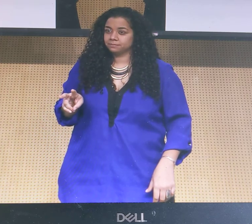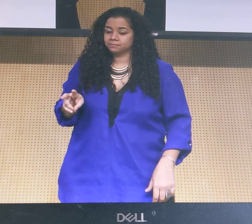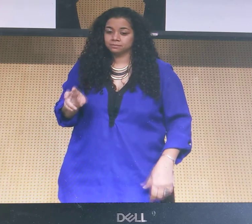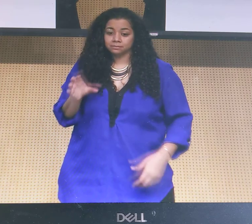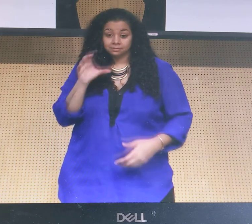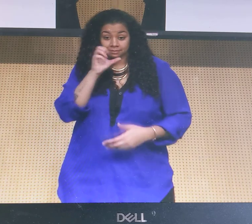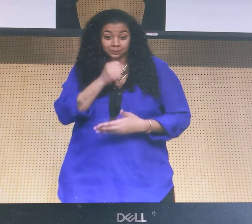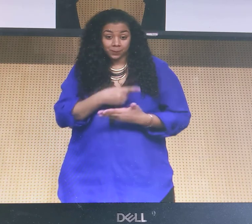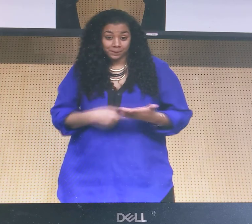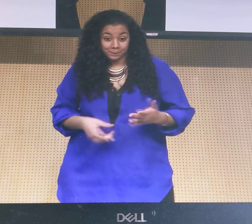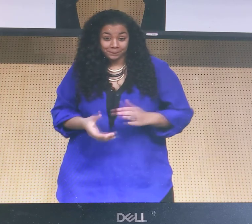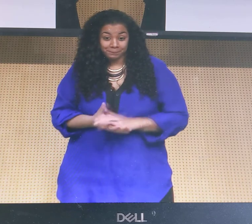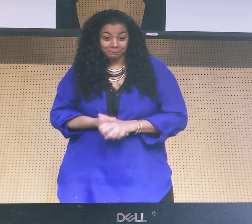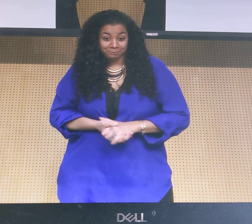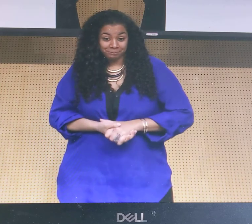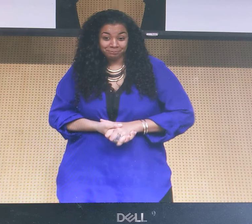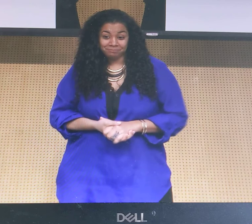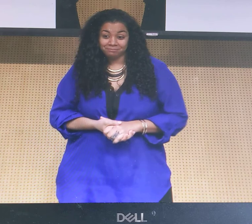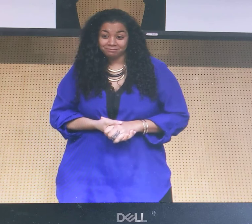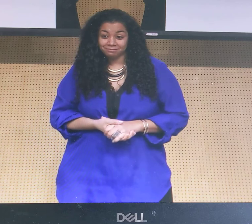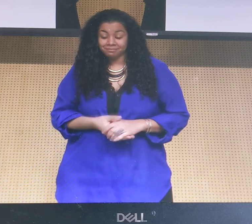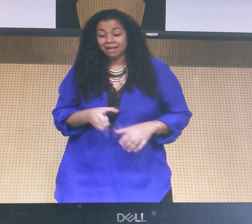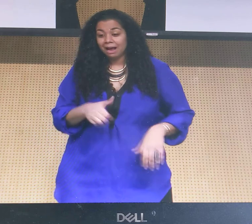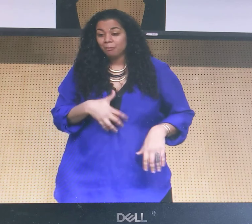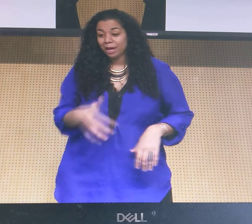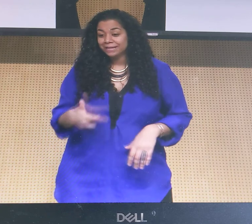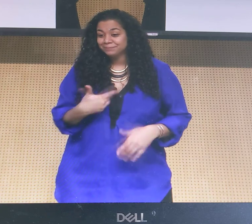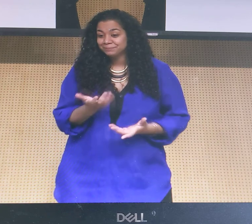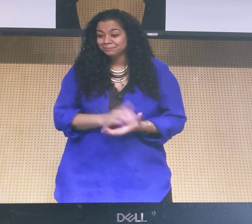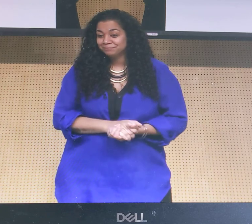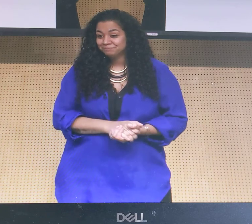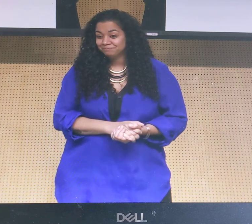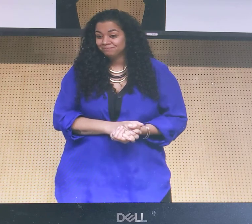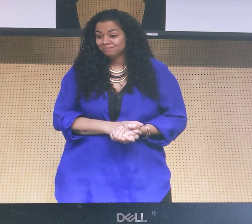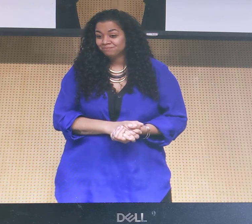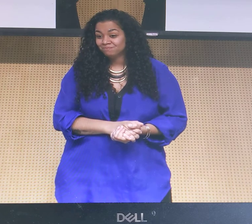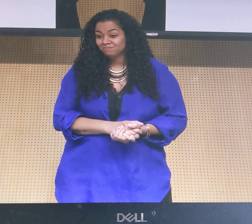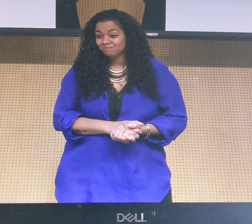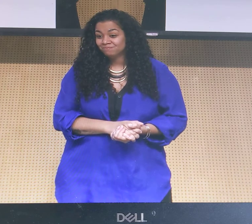that. And I thought, oh, okay. And guess what? I got pregnant.